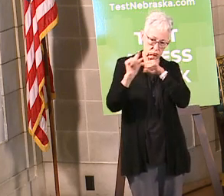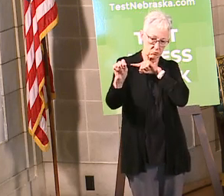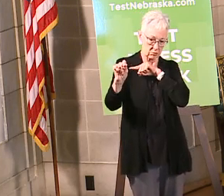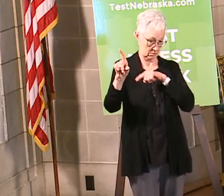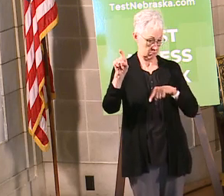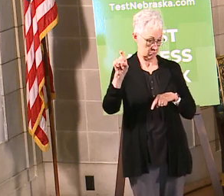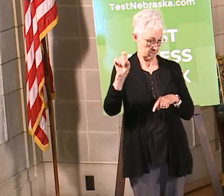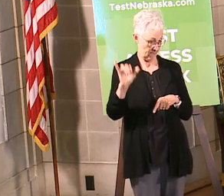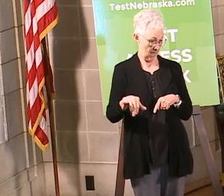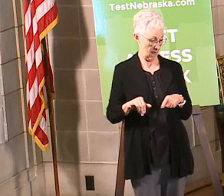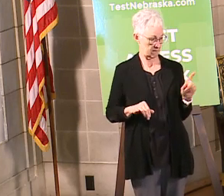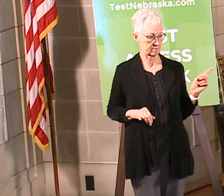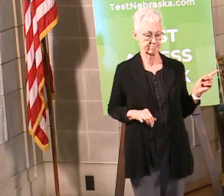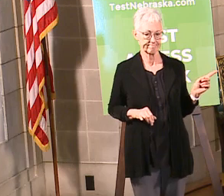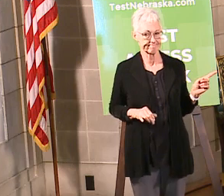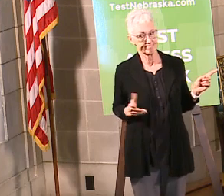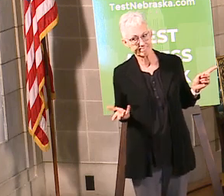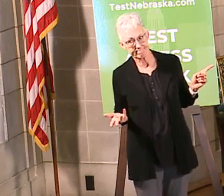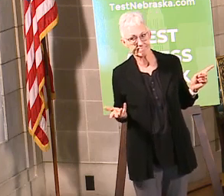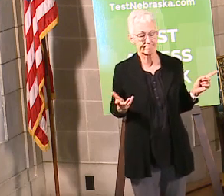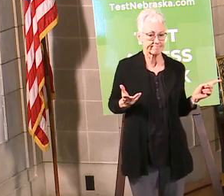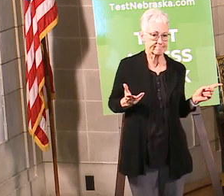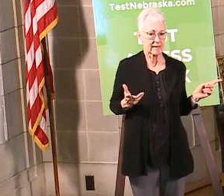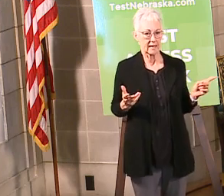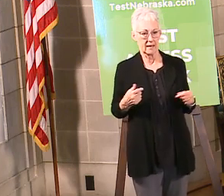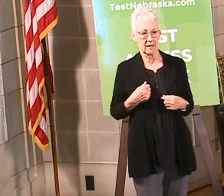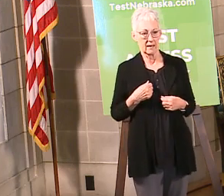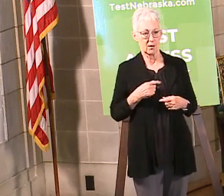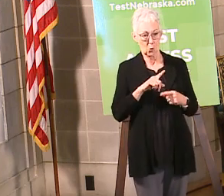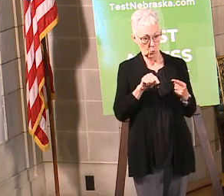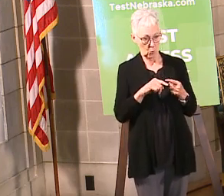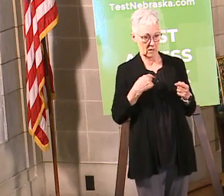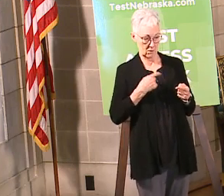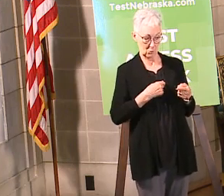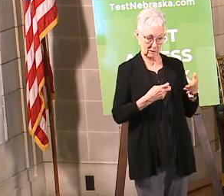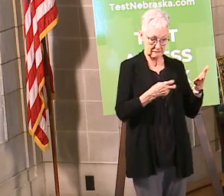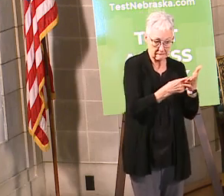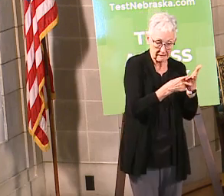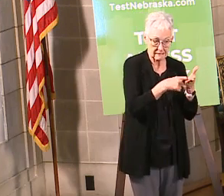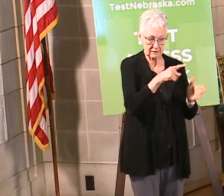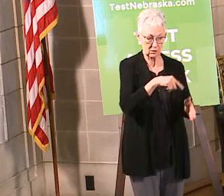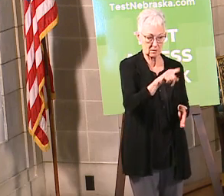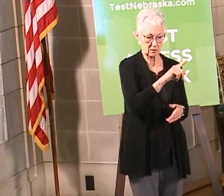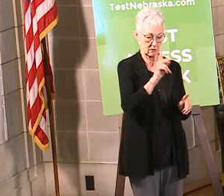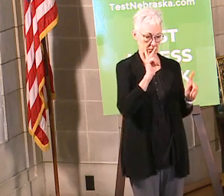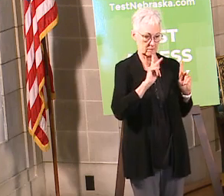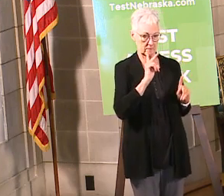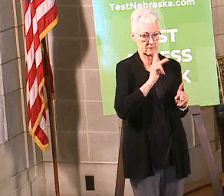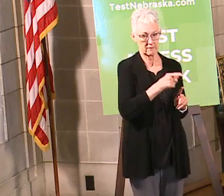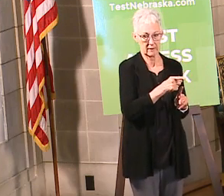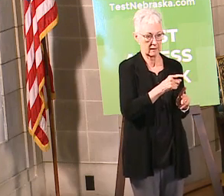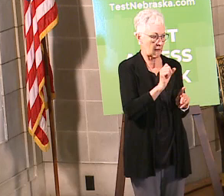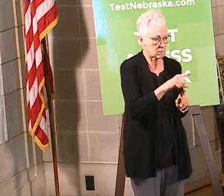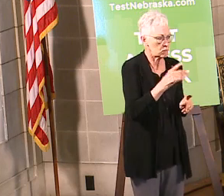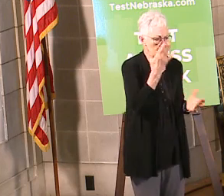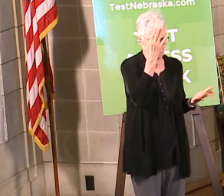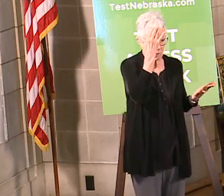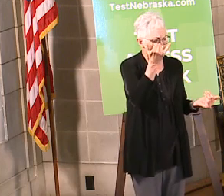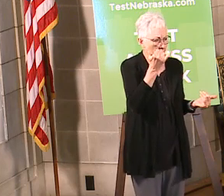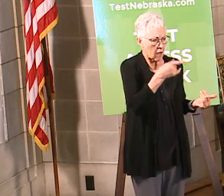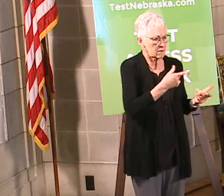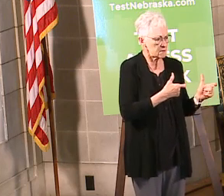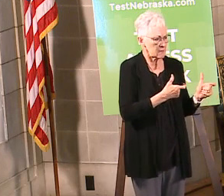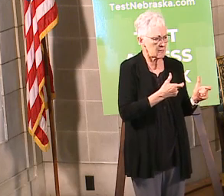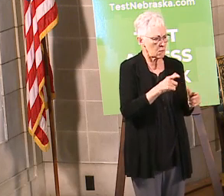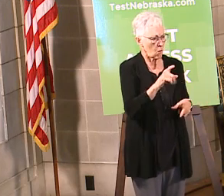folks who are deserving of our intervention just really don't seem to have any rhyme or reason to